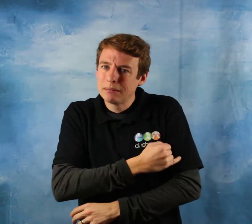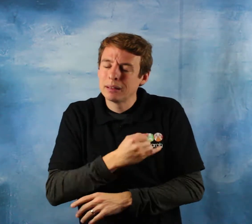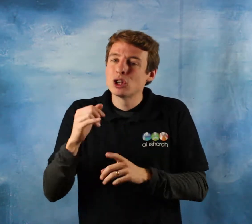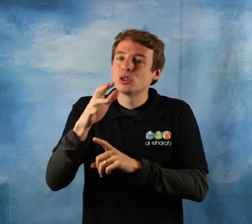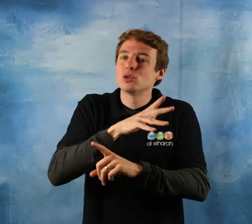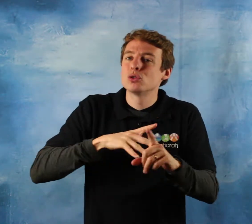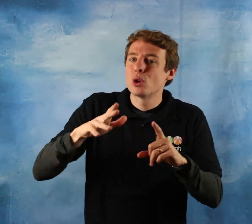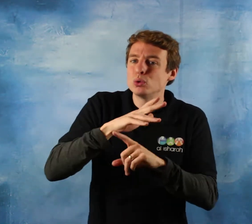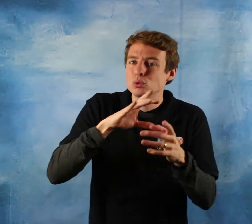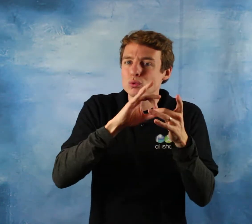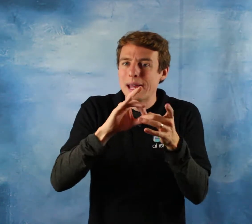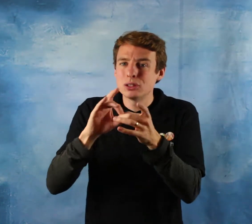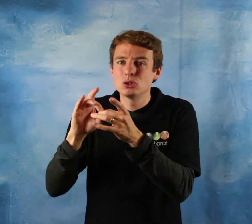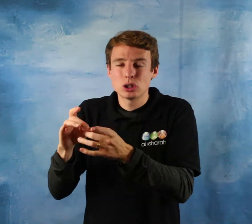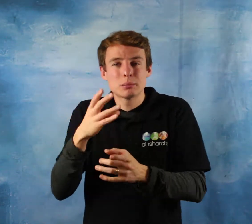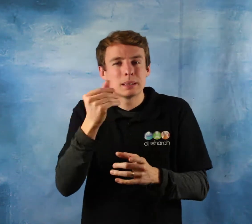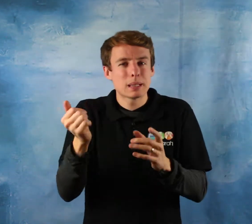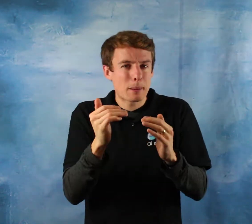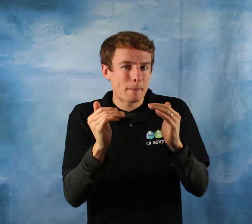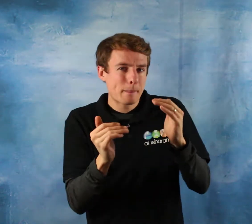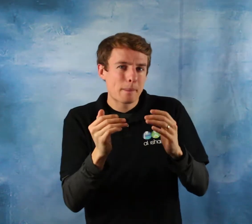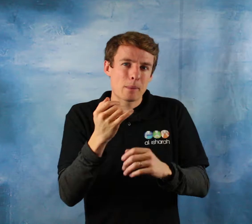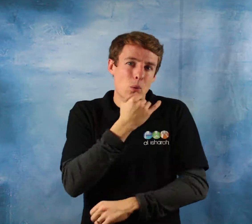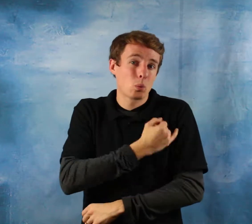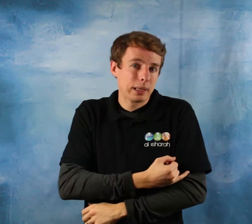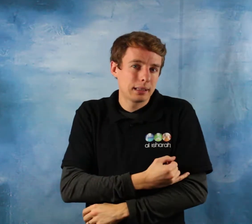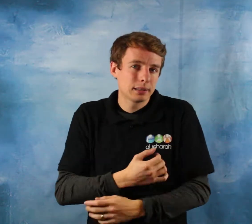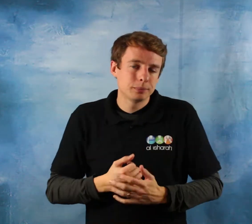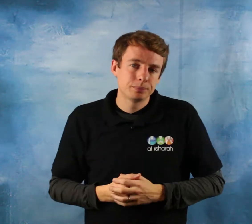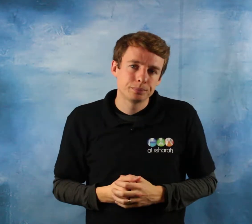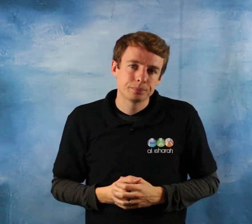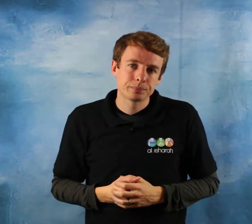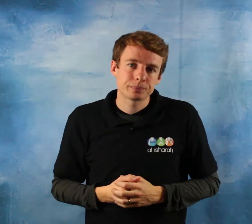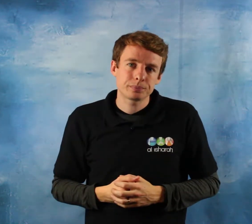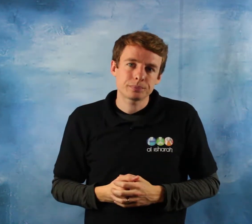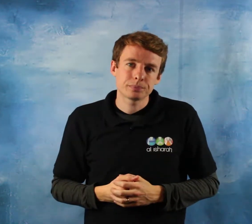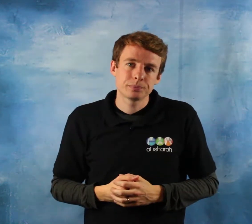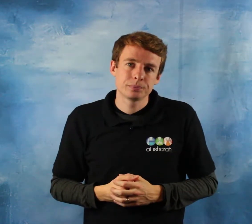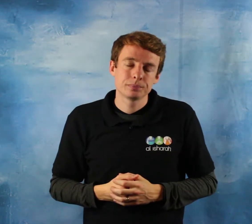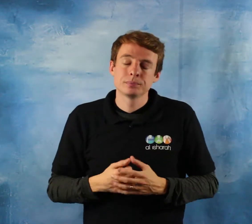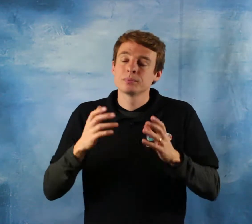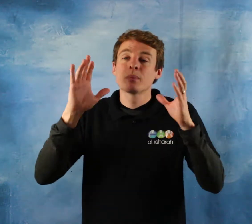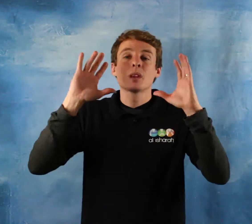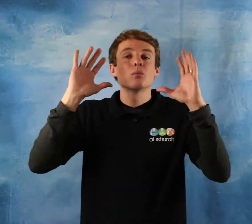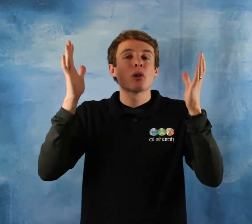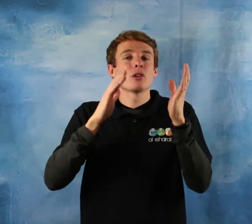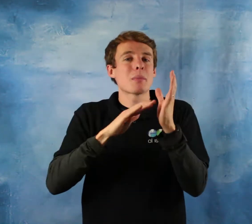Now before the messenger sallallahu alayhi wa sallam with oppression and injustice